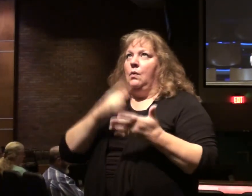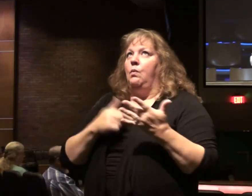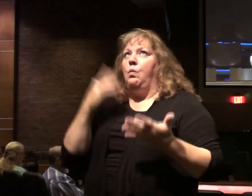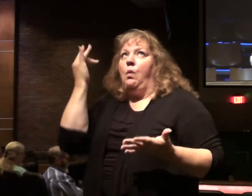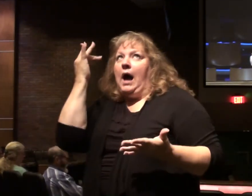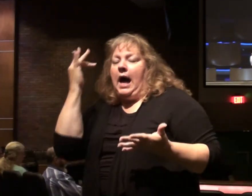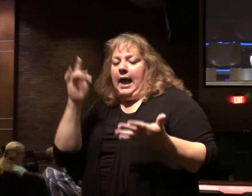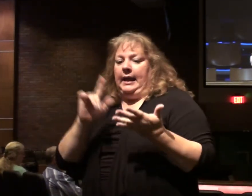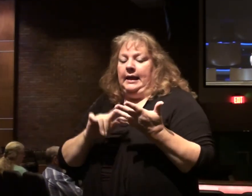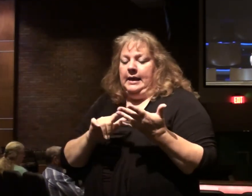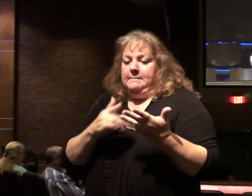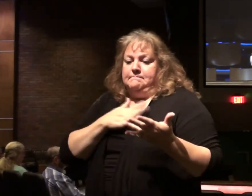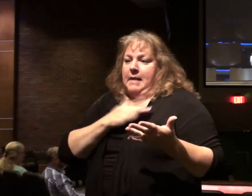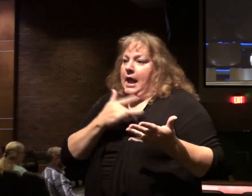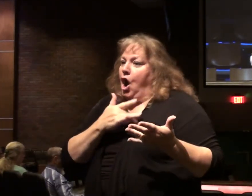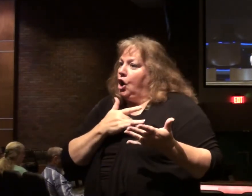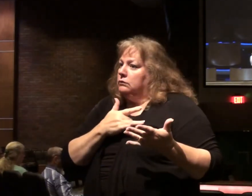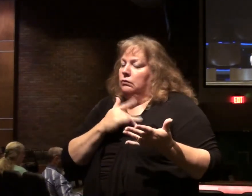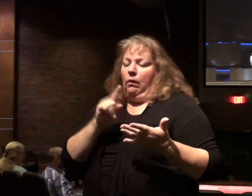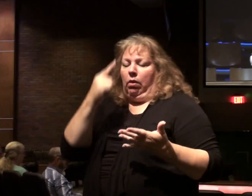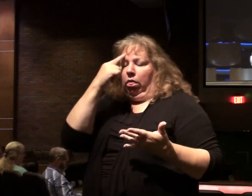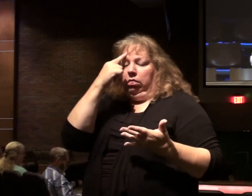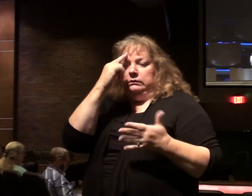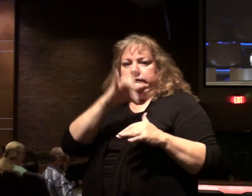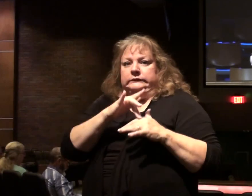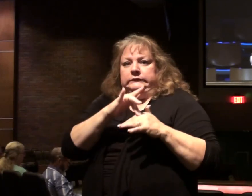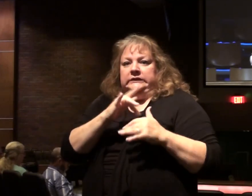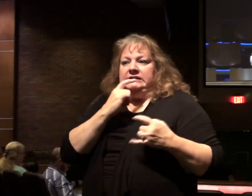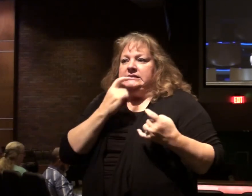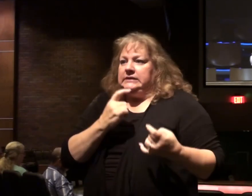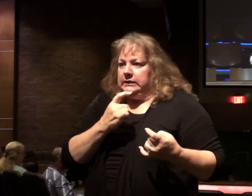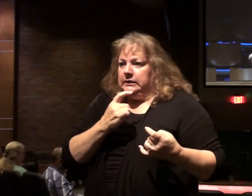motive, in heart. And the wages of sin is death.